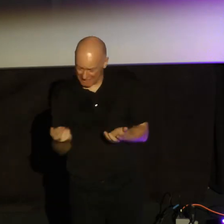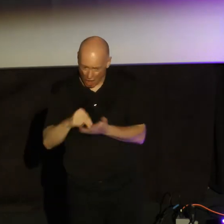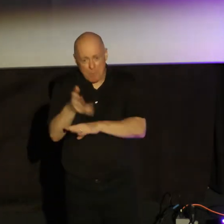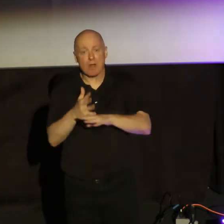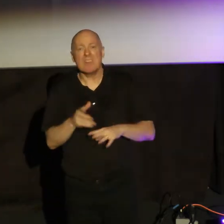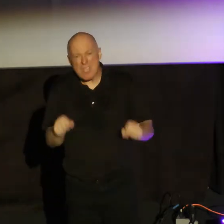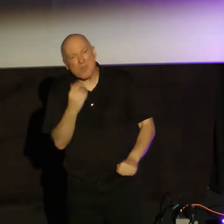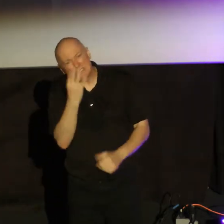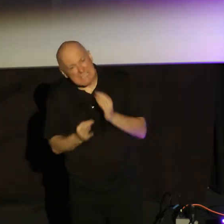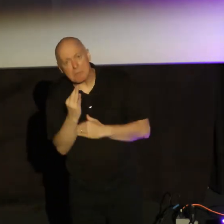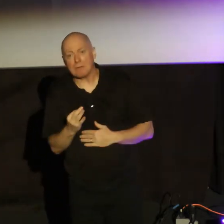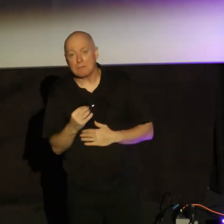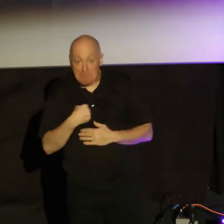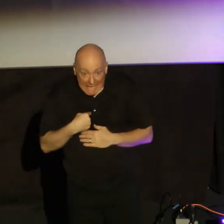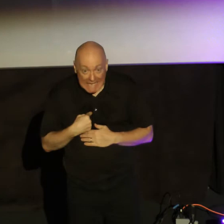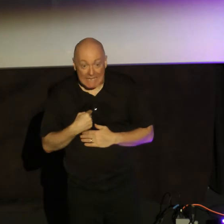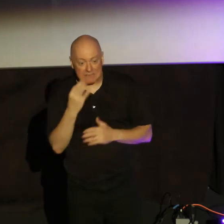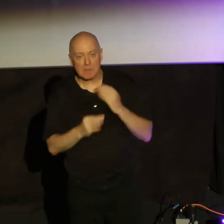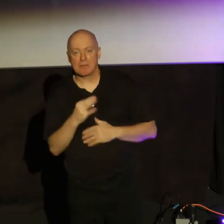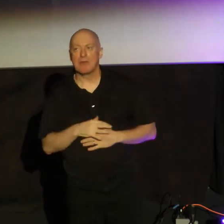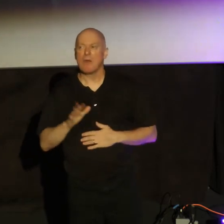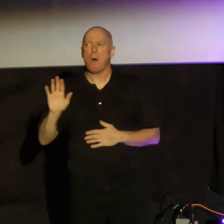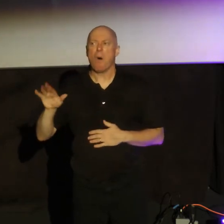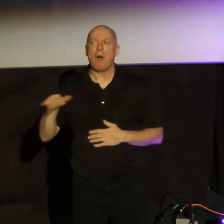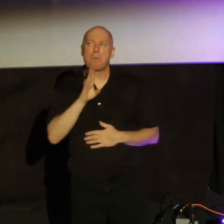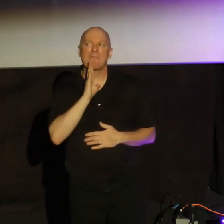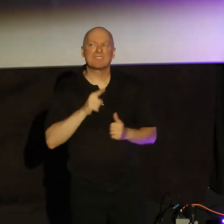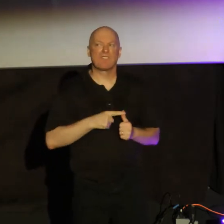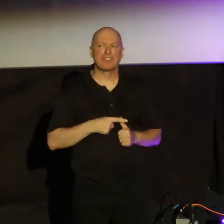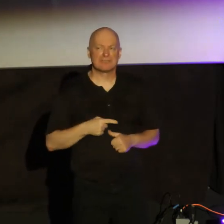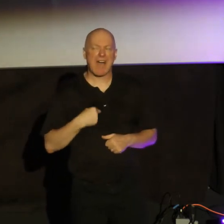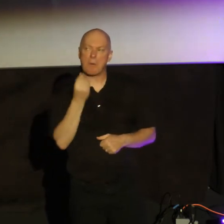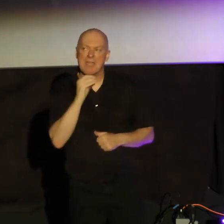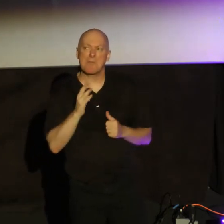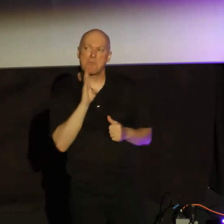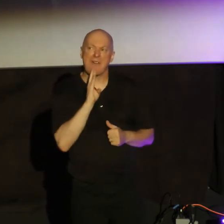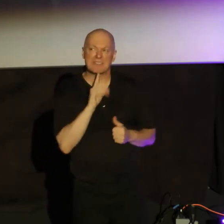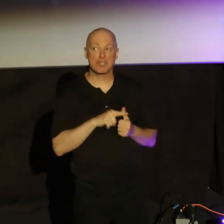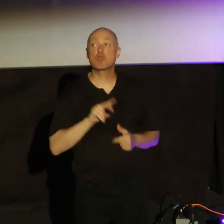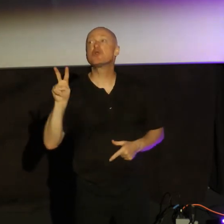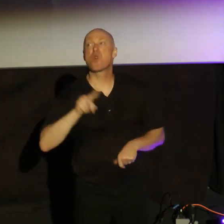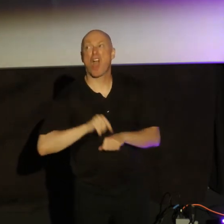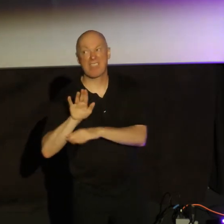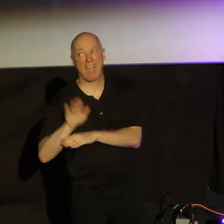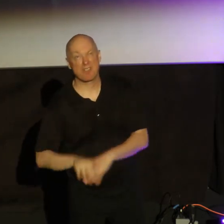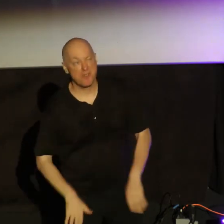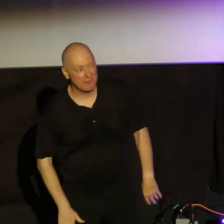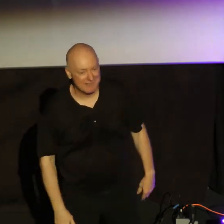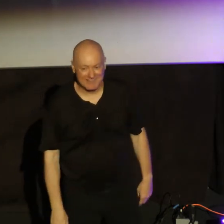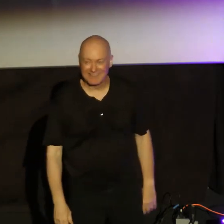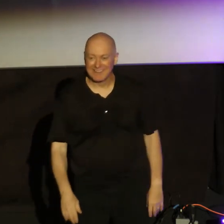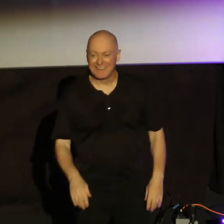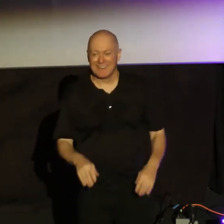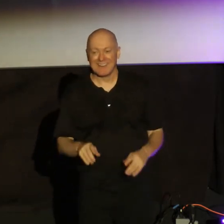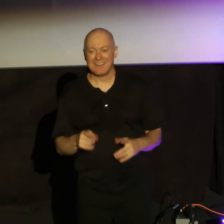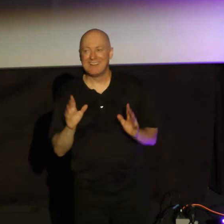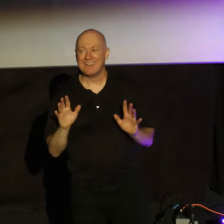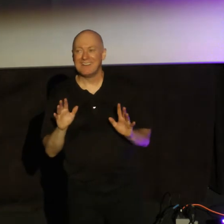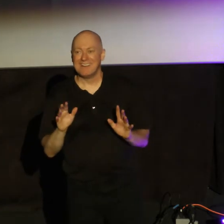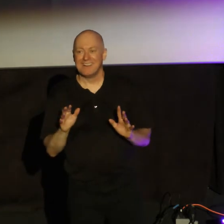have slept in. I would have slept in. I'd have been like, no, I have to eat breakfast first. And I'm going to eat breakfast until like two in the afternoon until I can't move. Like we're going to do whatever we